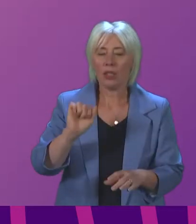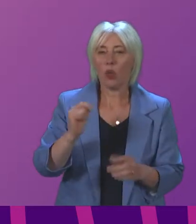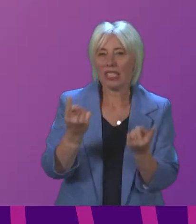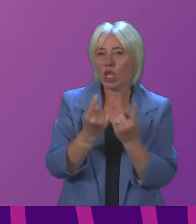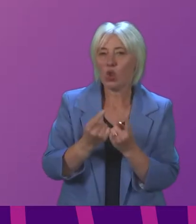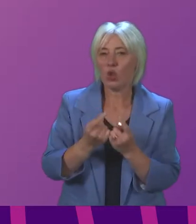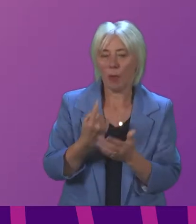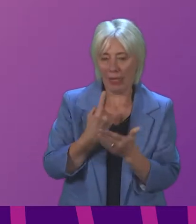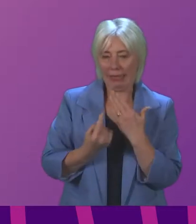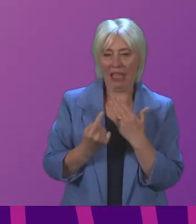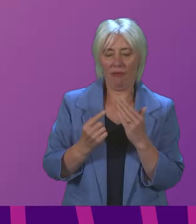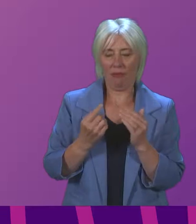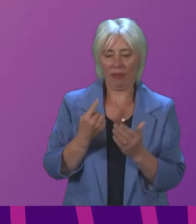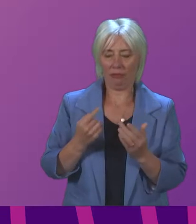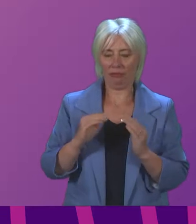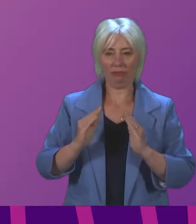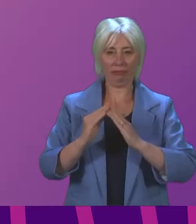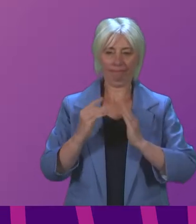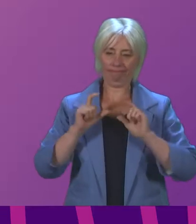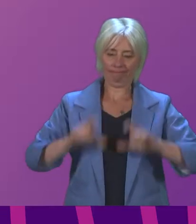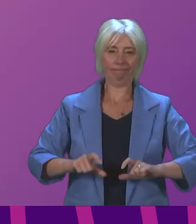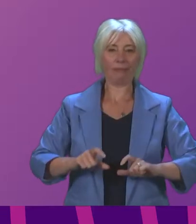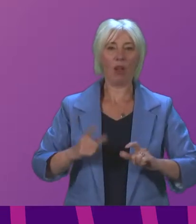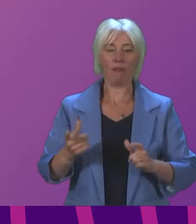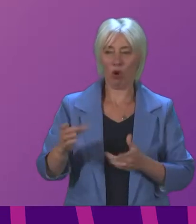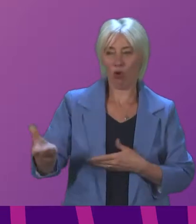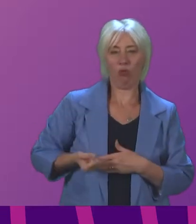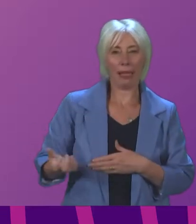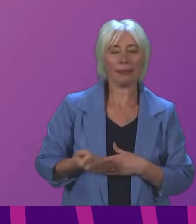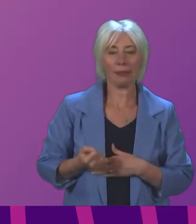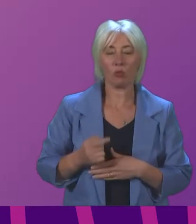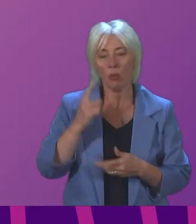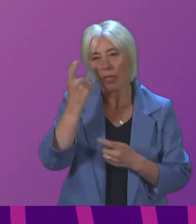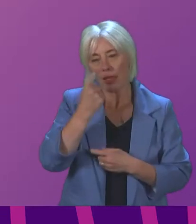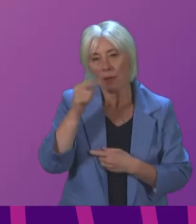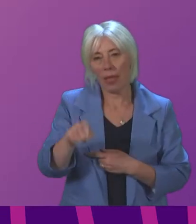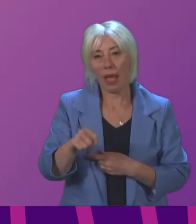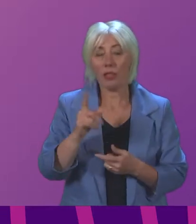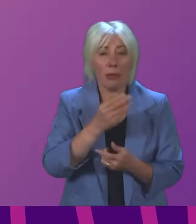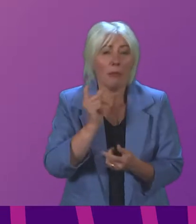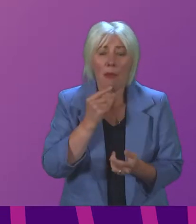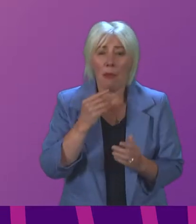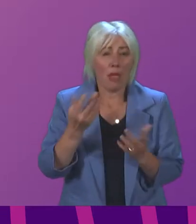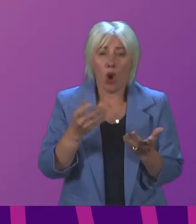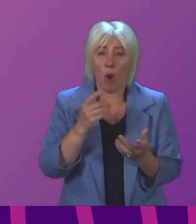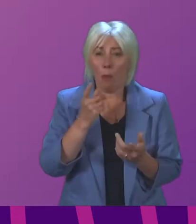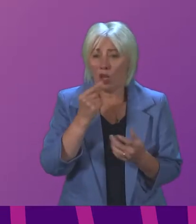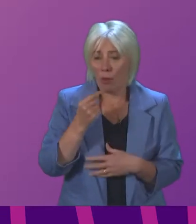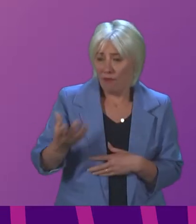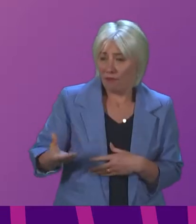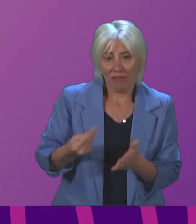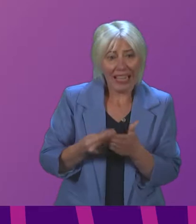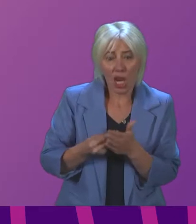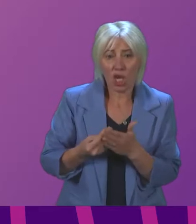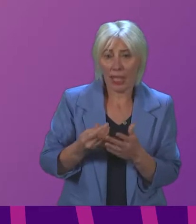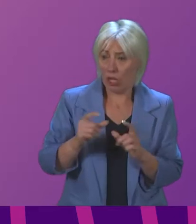issues of self-isolation grant support are absolute material to making sure that people who are not in a financially strong position are able to fully